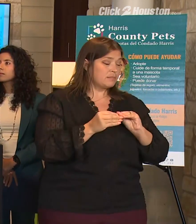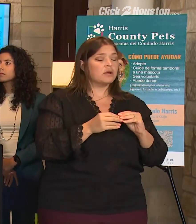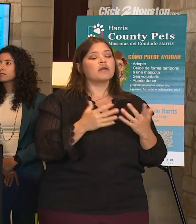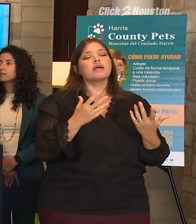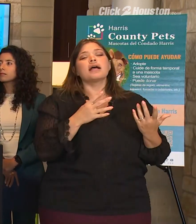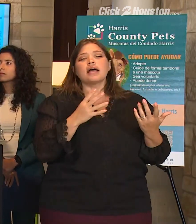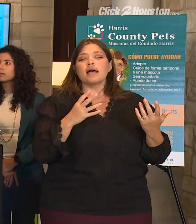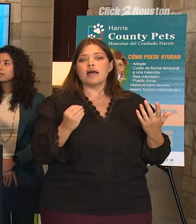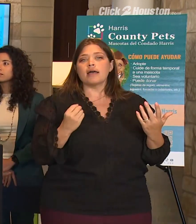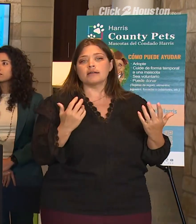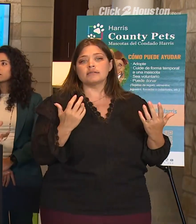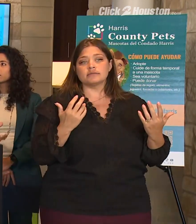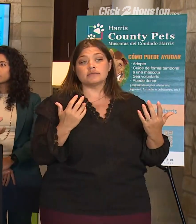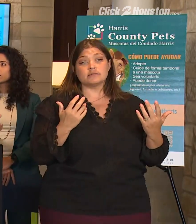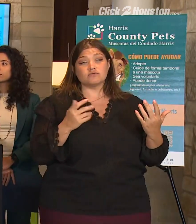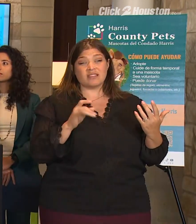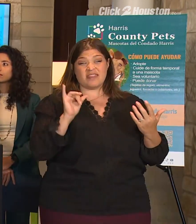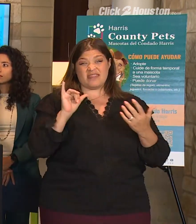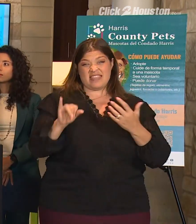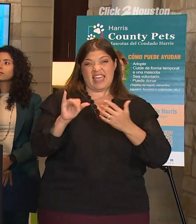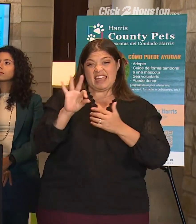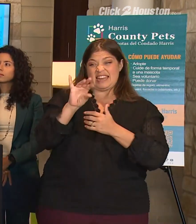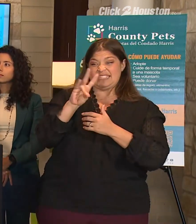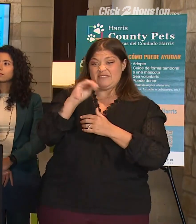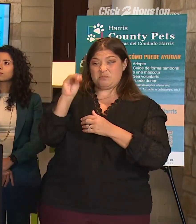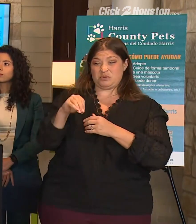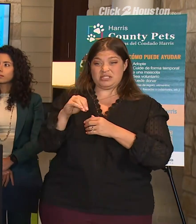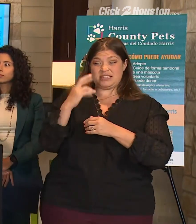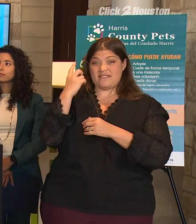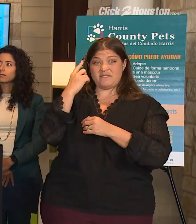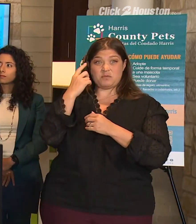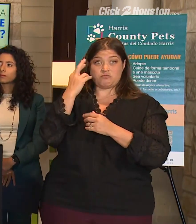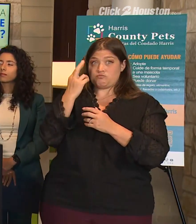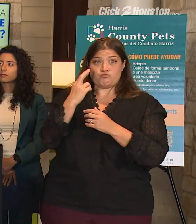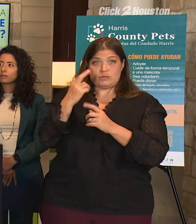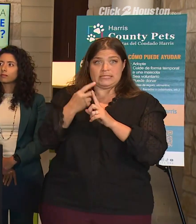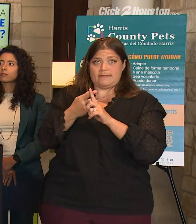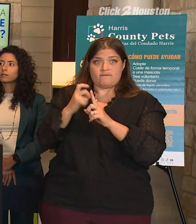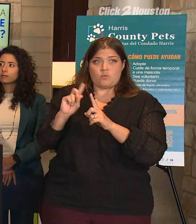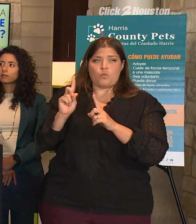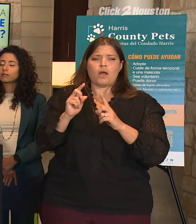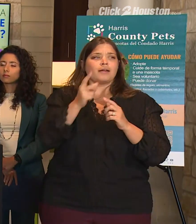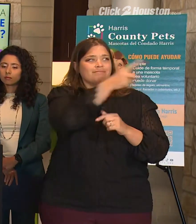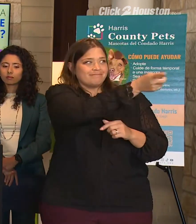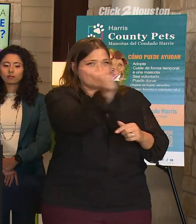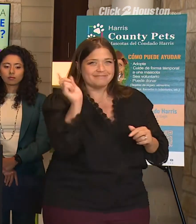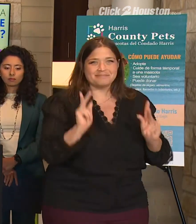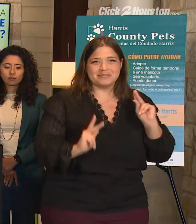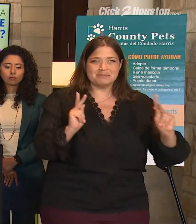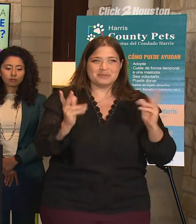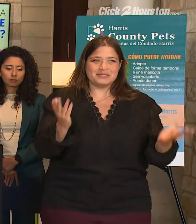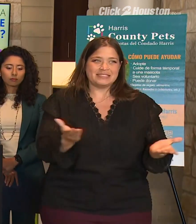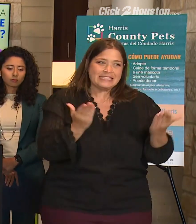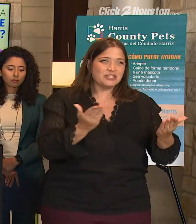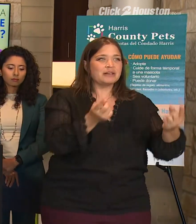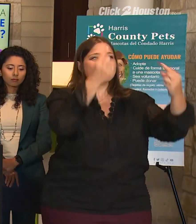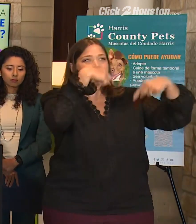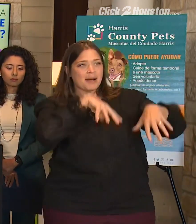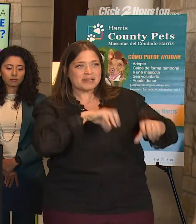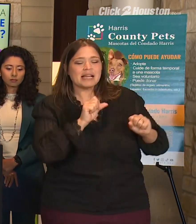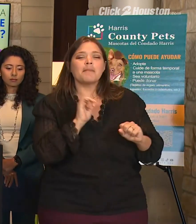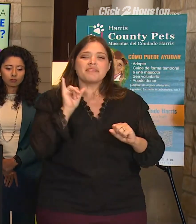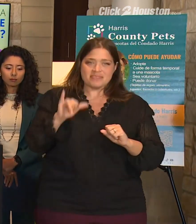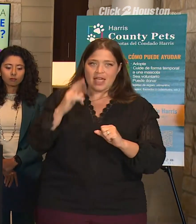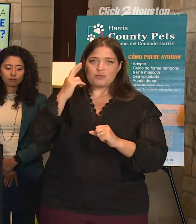credit can be given to people on the outside of this place, people from just the general public, the citizens who are coming in here and adopting animals.